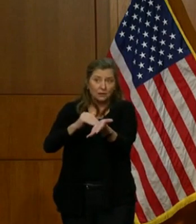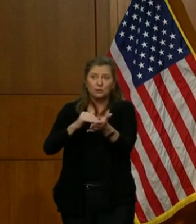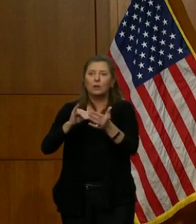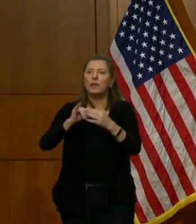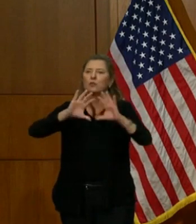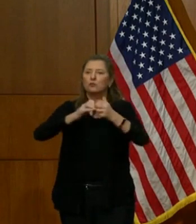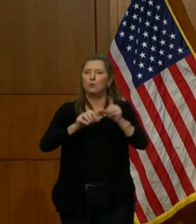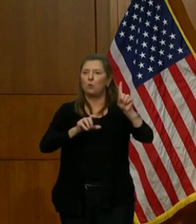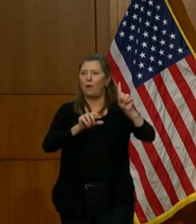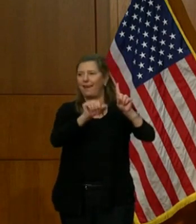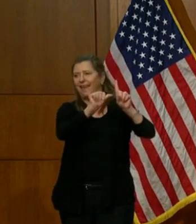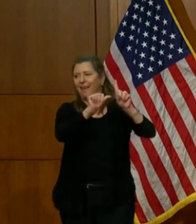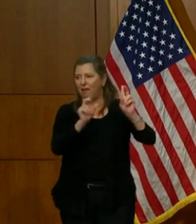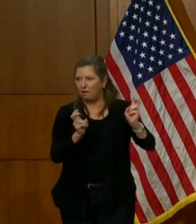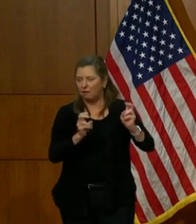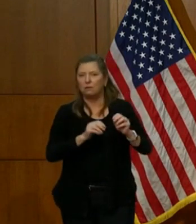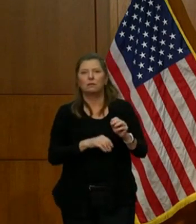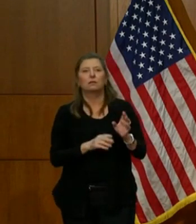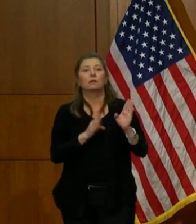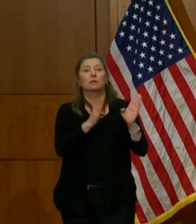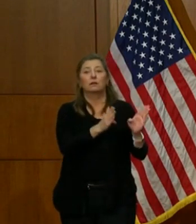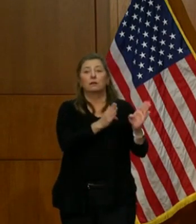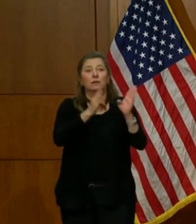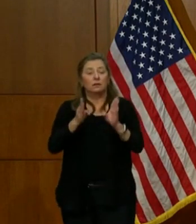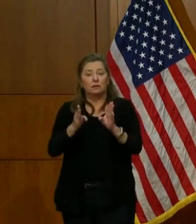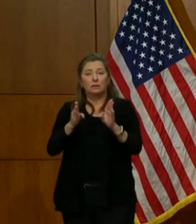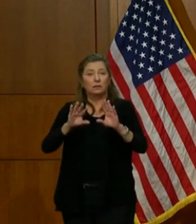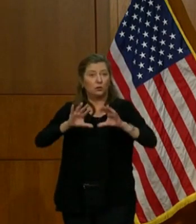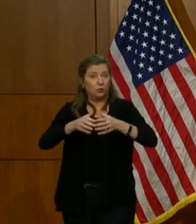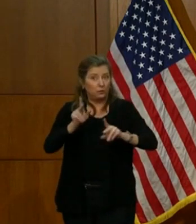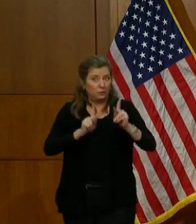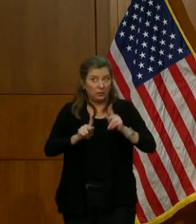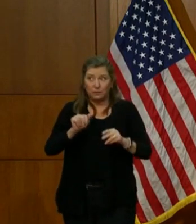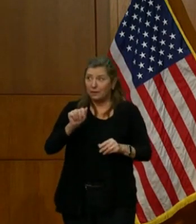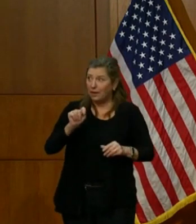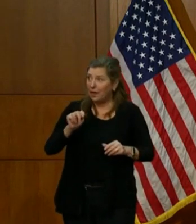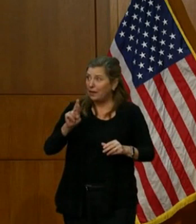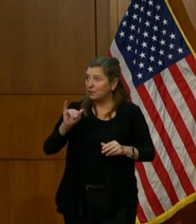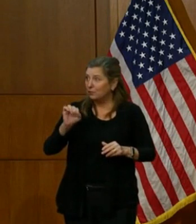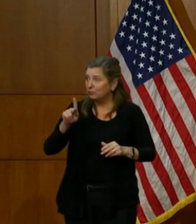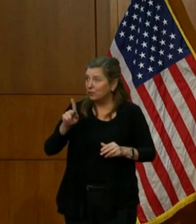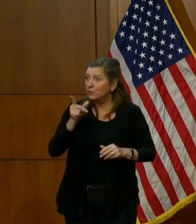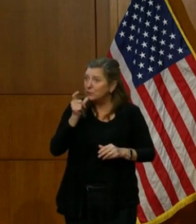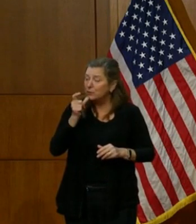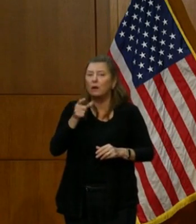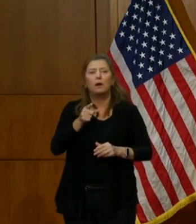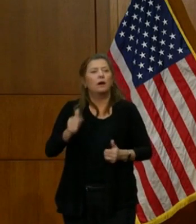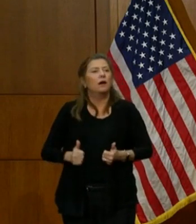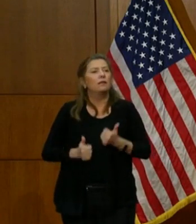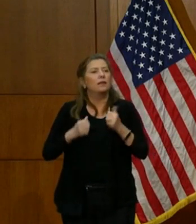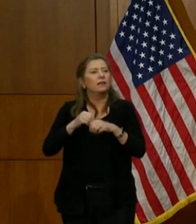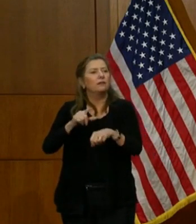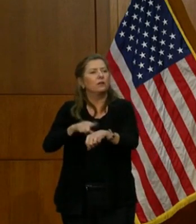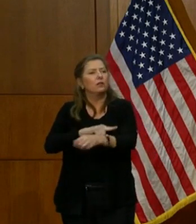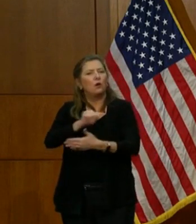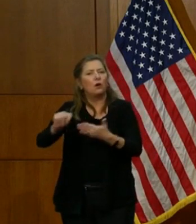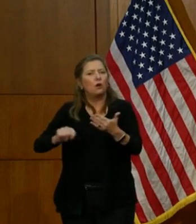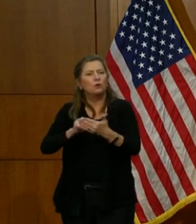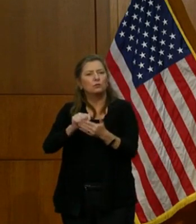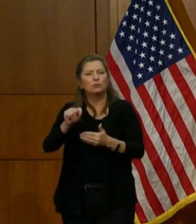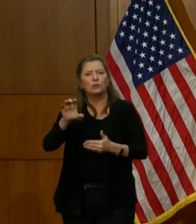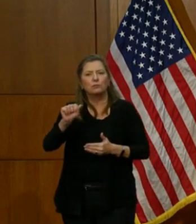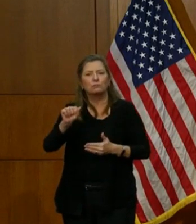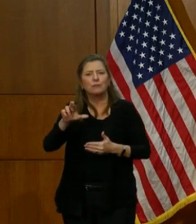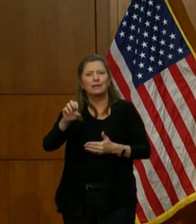1A. Then the next group of people who are at risk are people who live in our long-term care facilities,